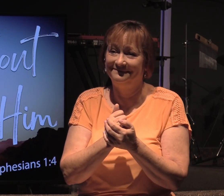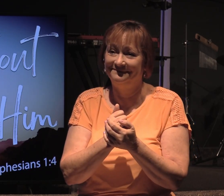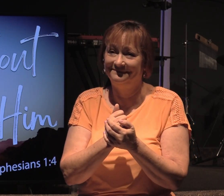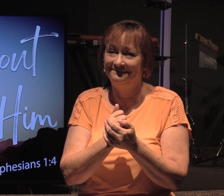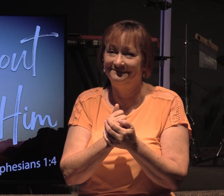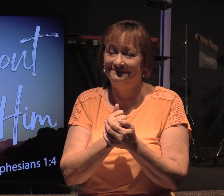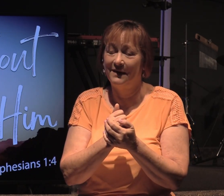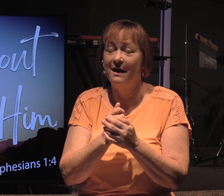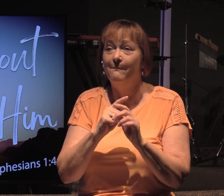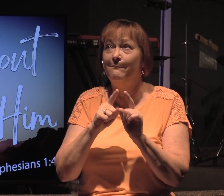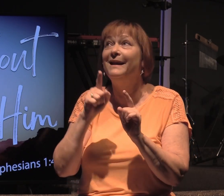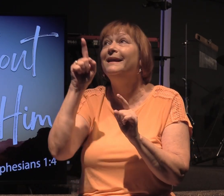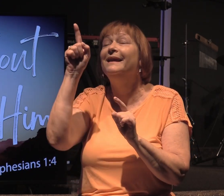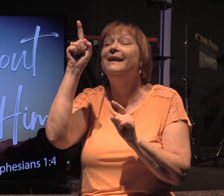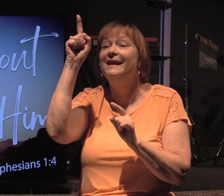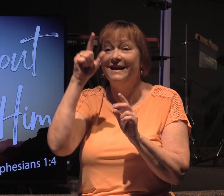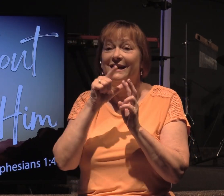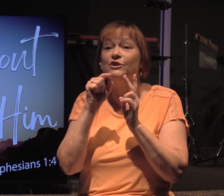They chose you.